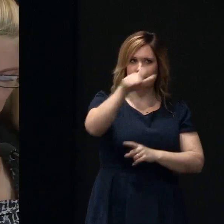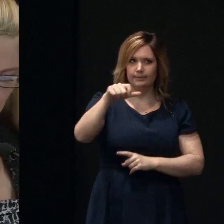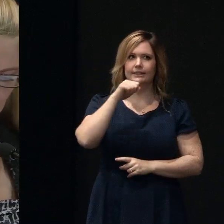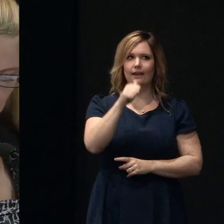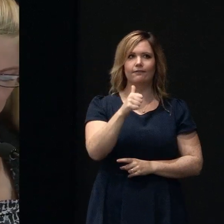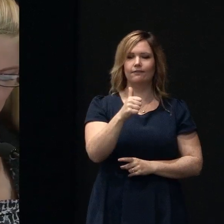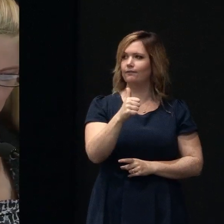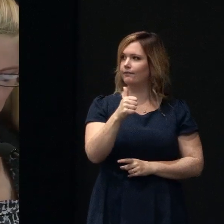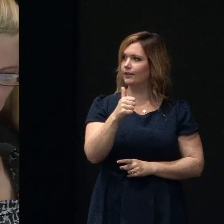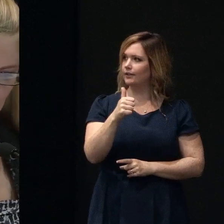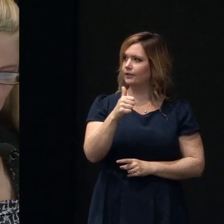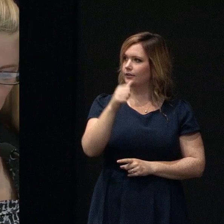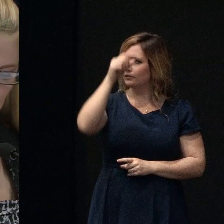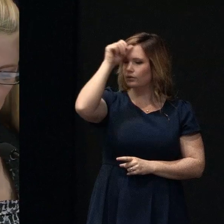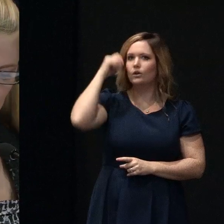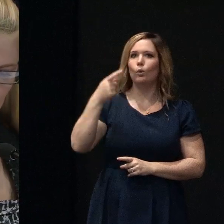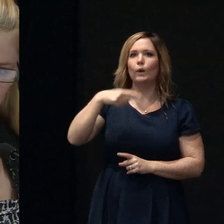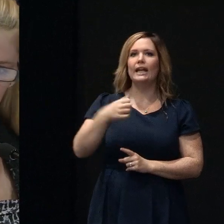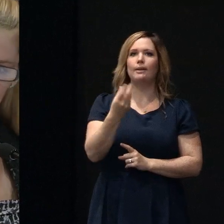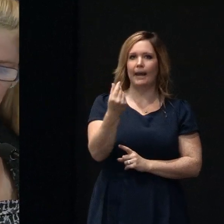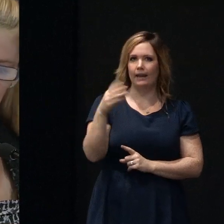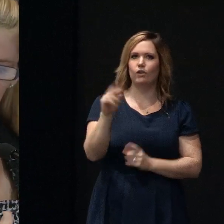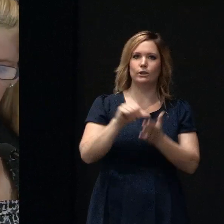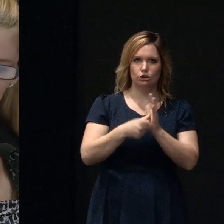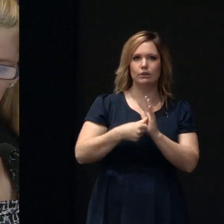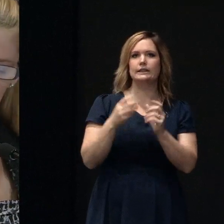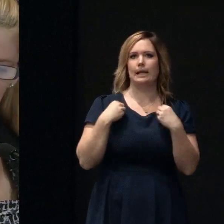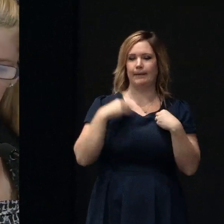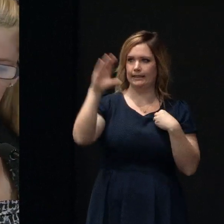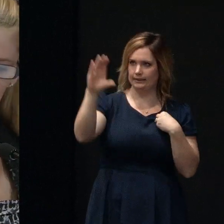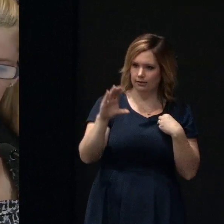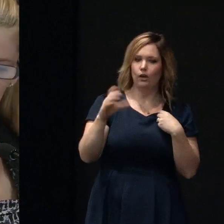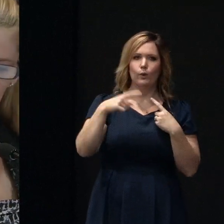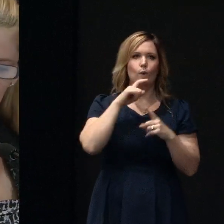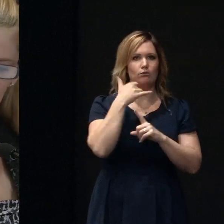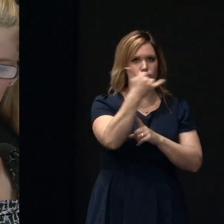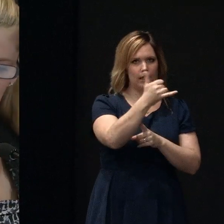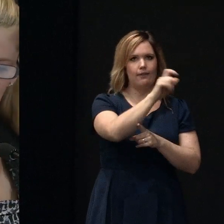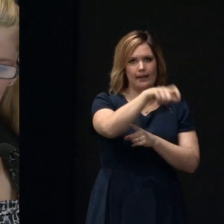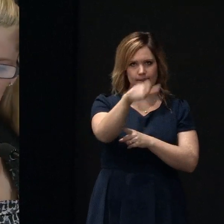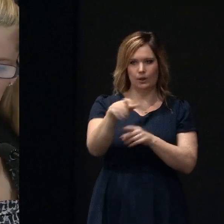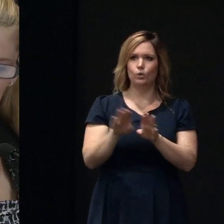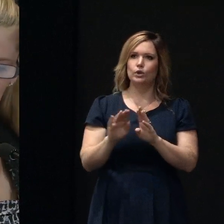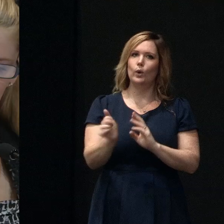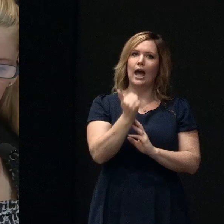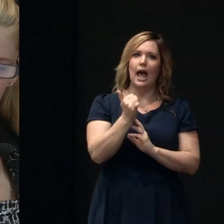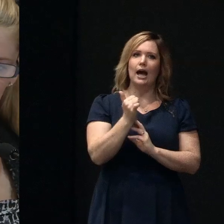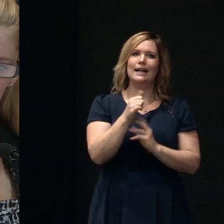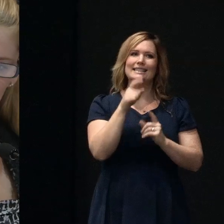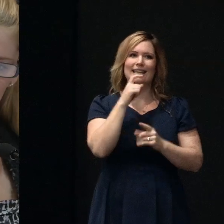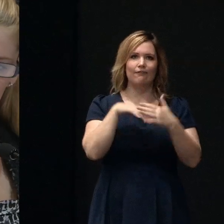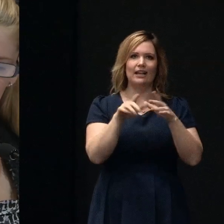received in from EQC or insurers, etc. We spend a lot of time training our frontline staff as well and